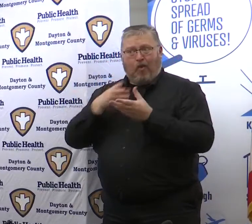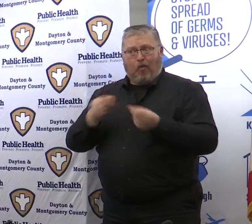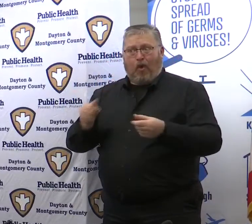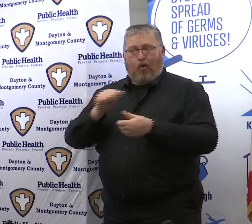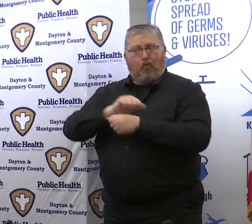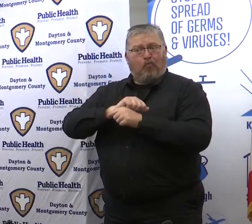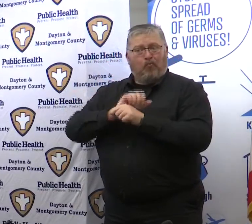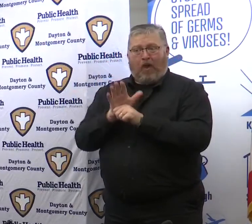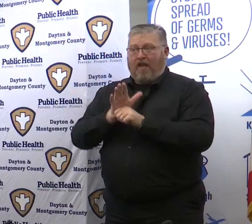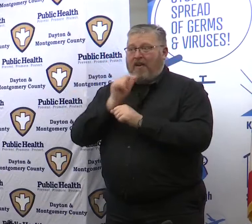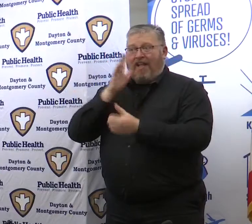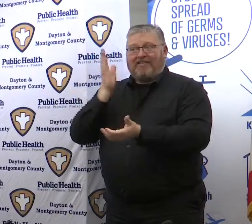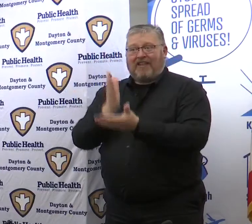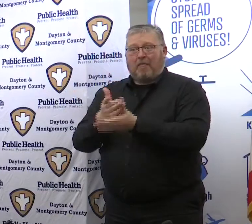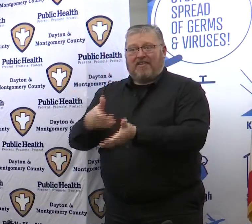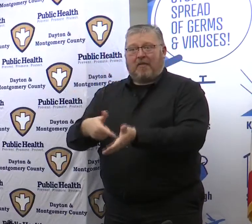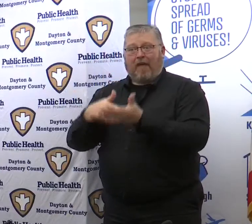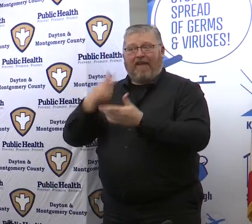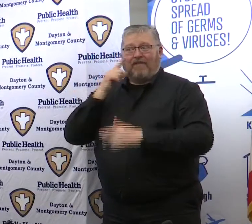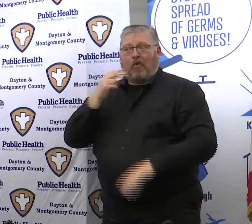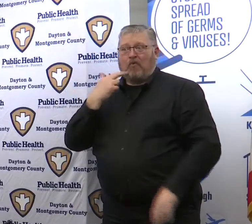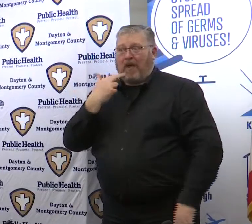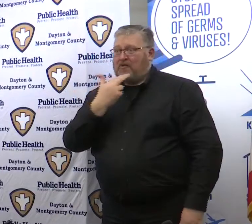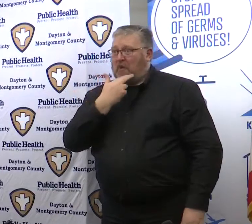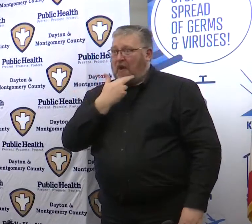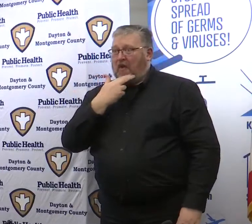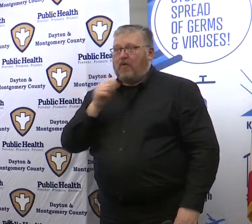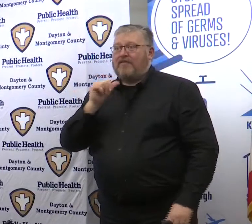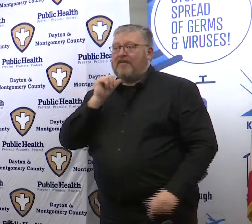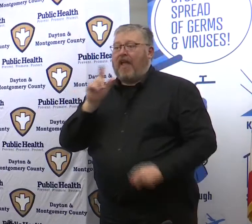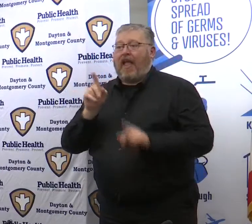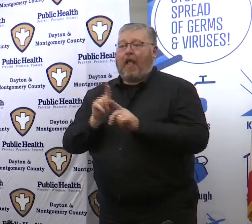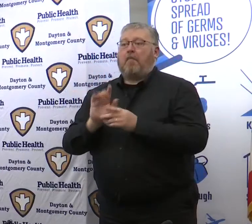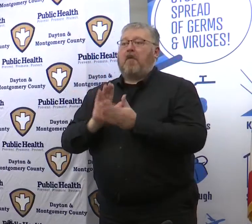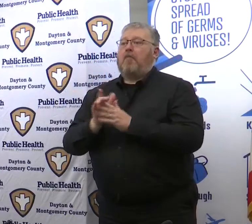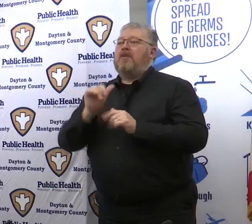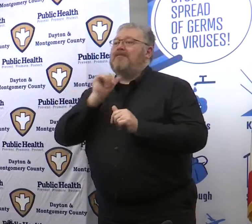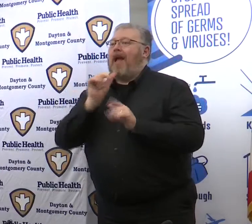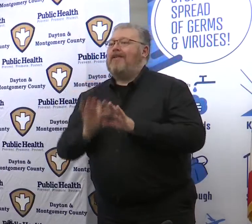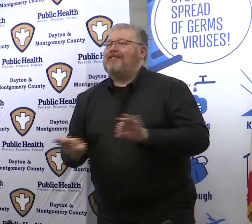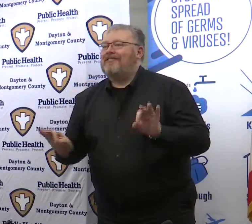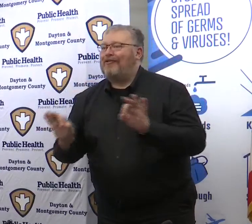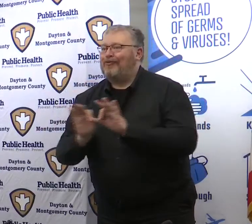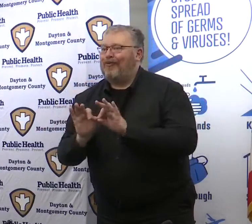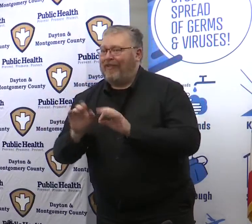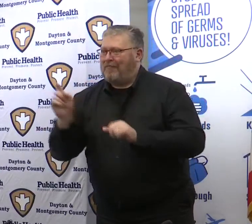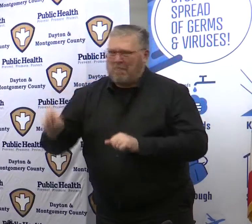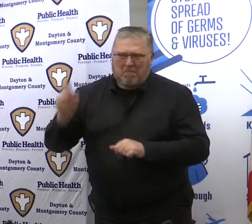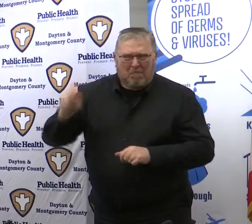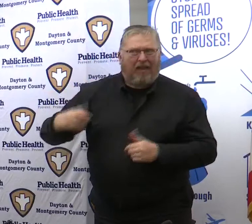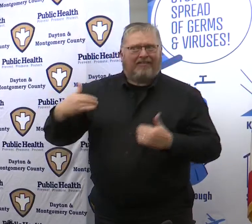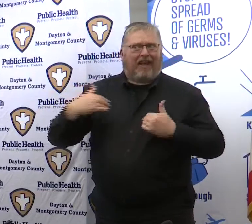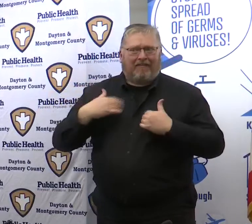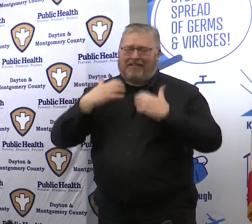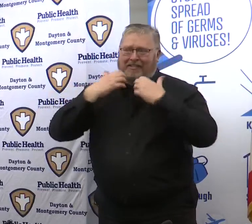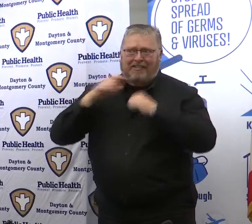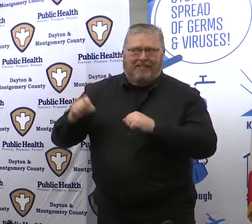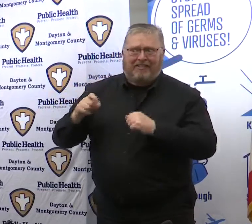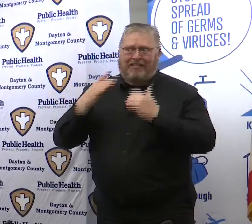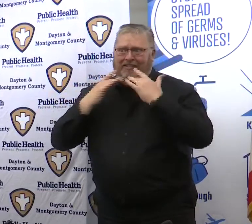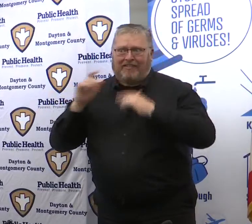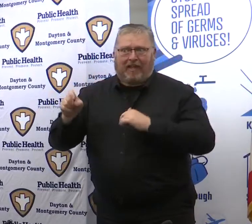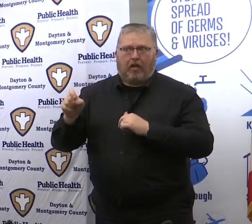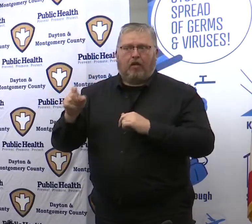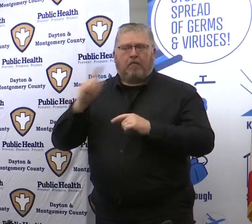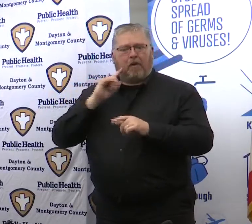Coronavirus is not going to remove the demand for a restaurant or a non-essential business through this process but what are you hearing from some of the business owners about